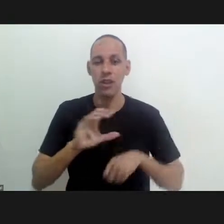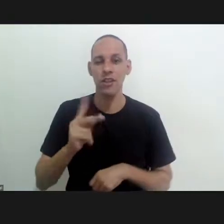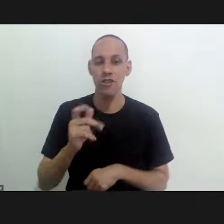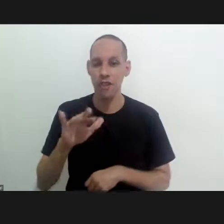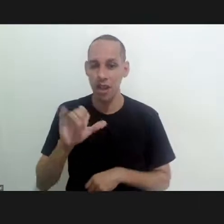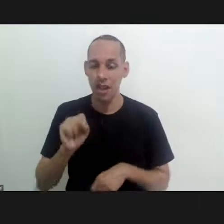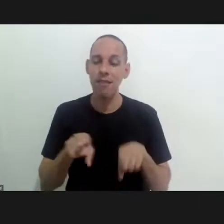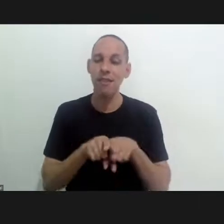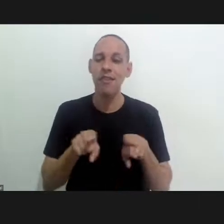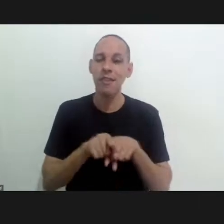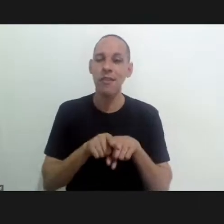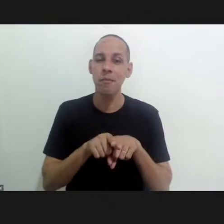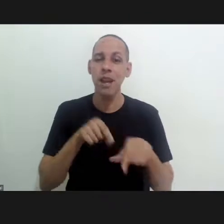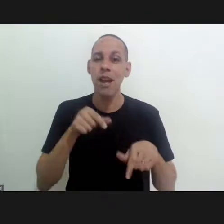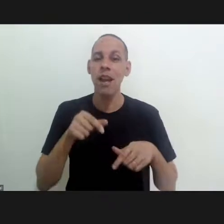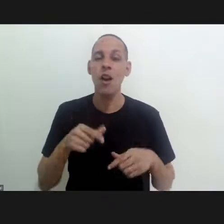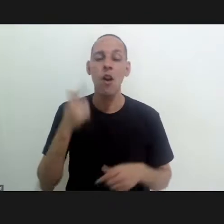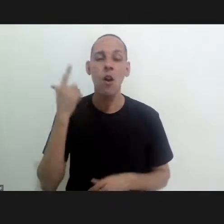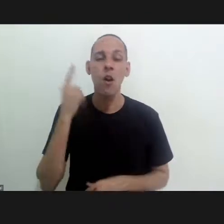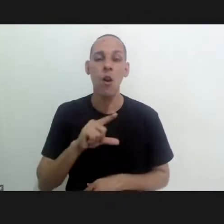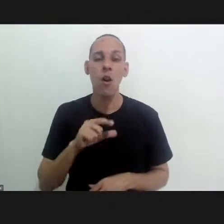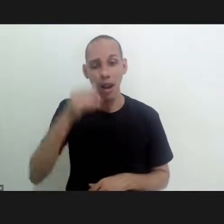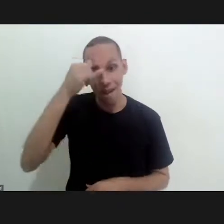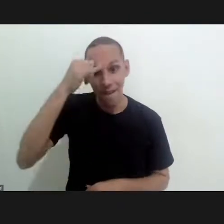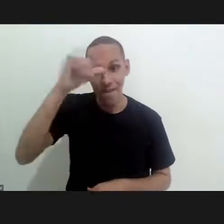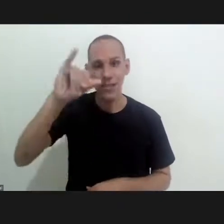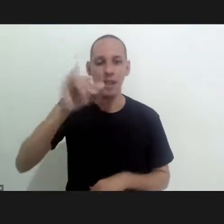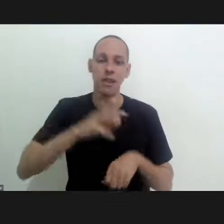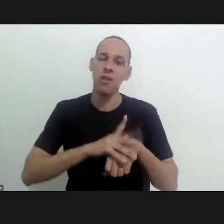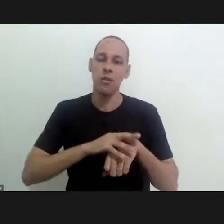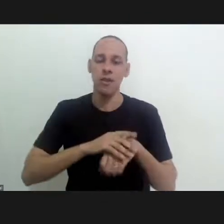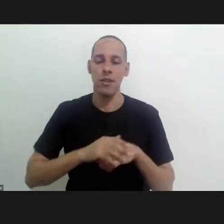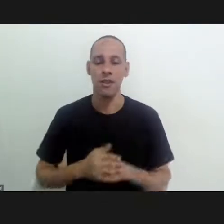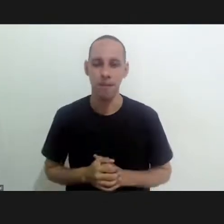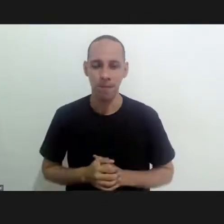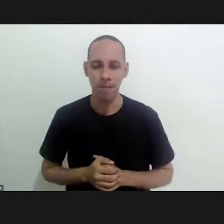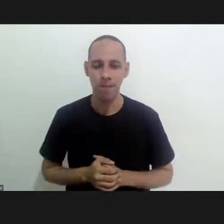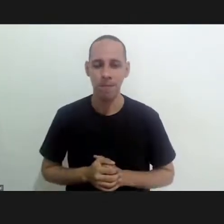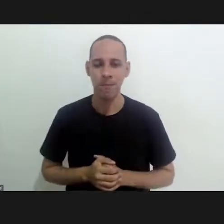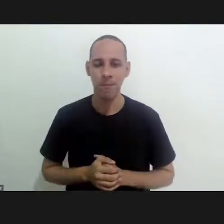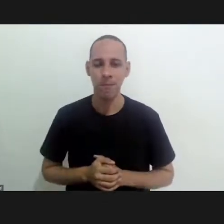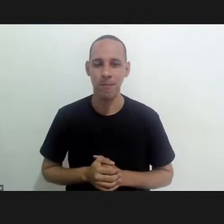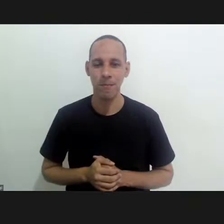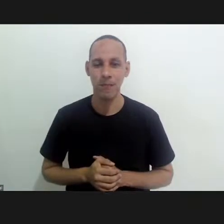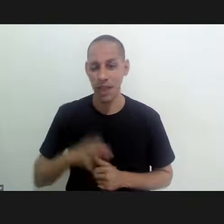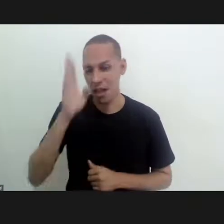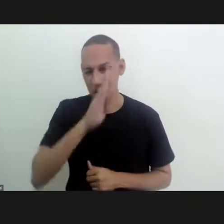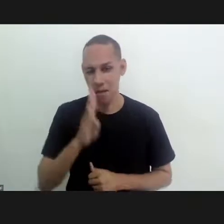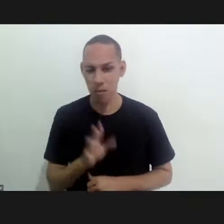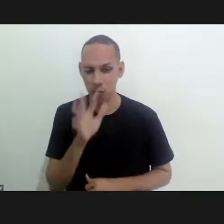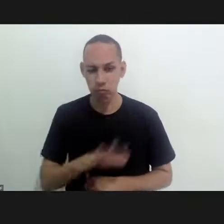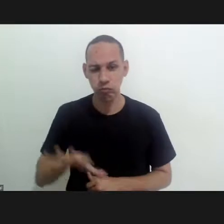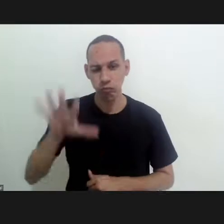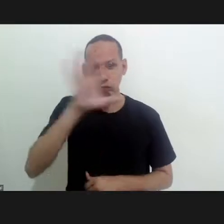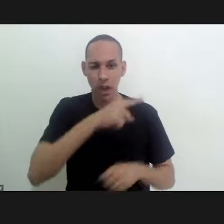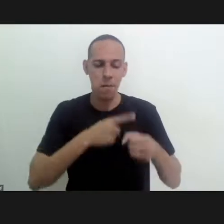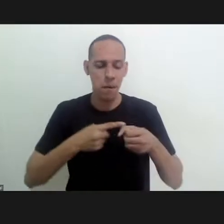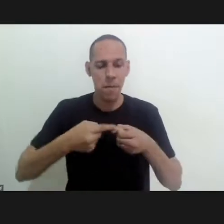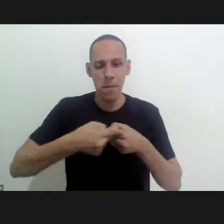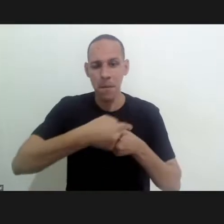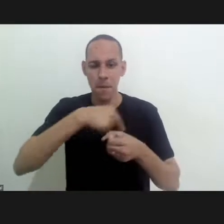alone but also to work in the prevention of Chagas disease throughout Brazil.